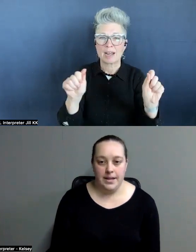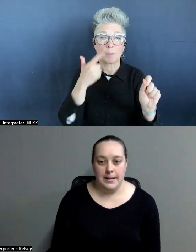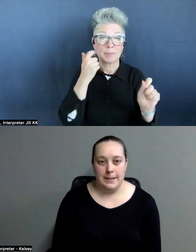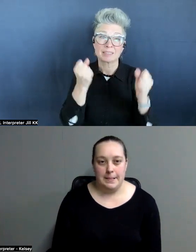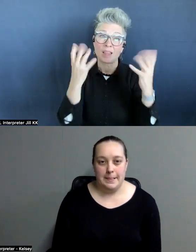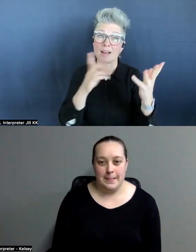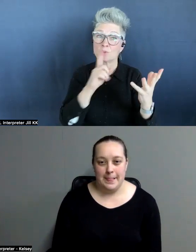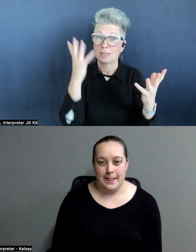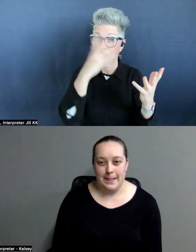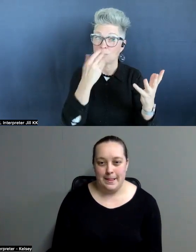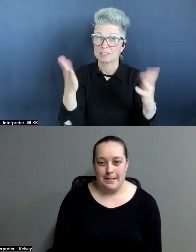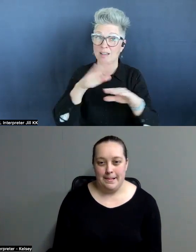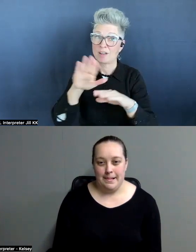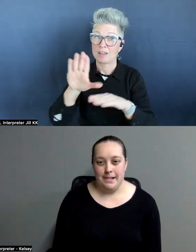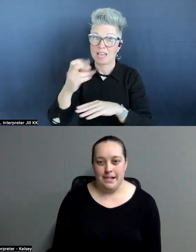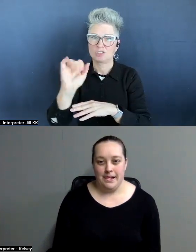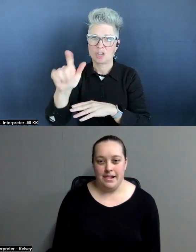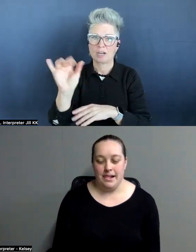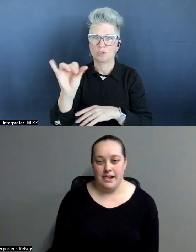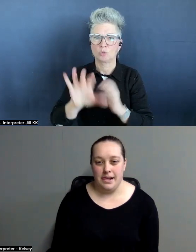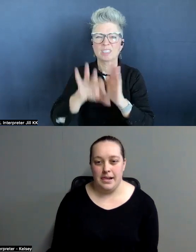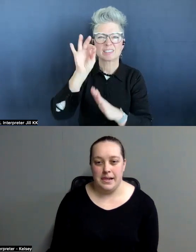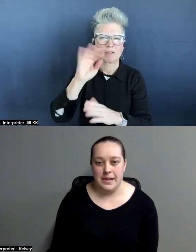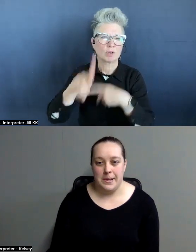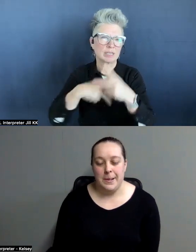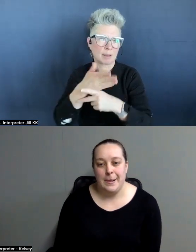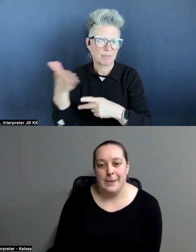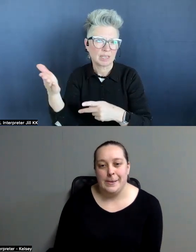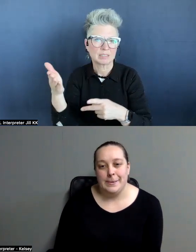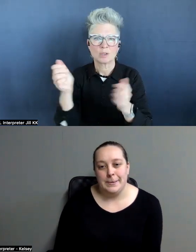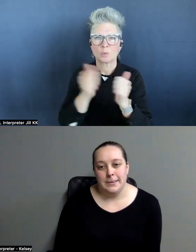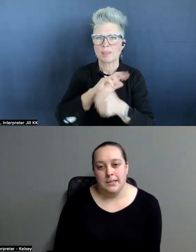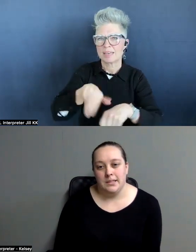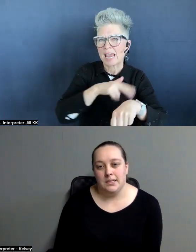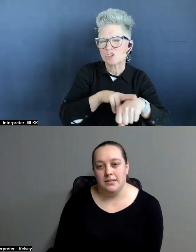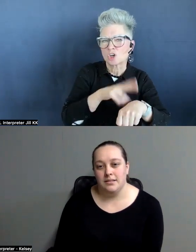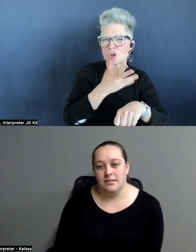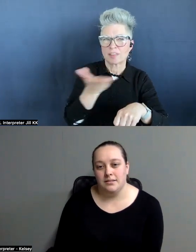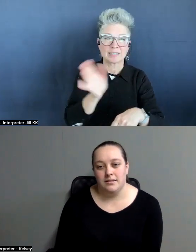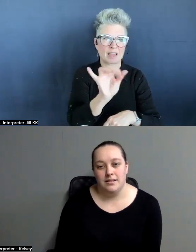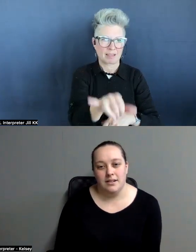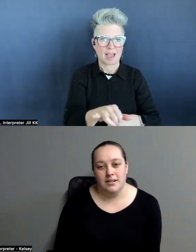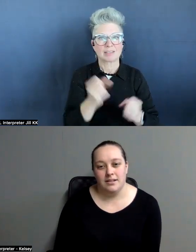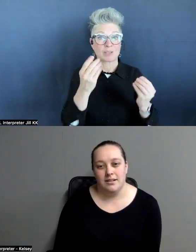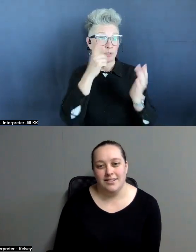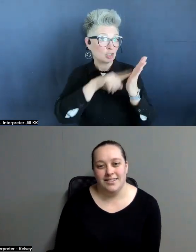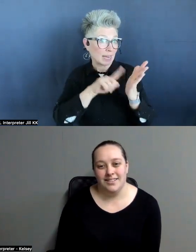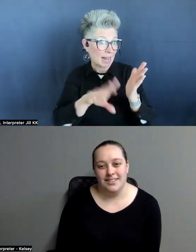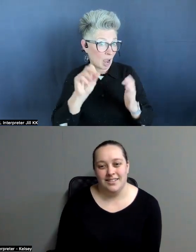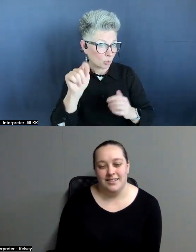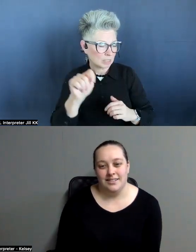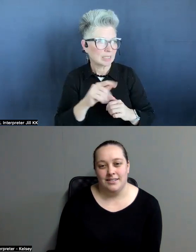beautiful stuff on that channel too. Discovery type things with, you know, nature and things like that. So check it out